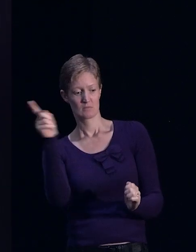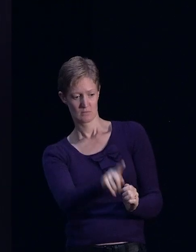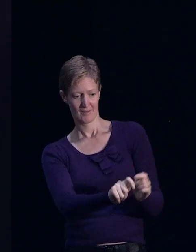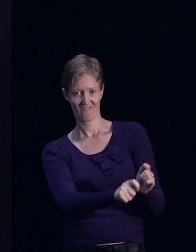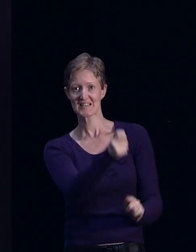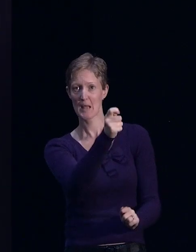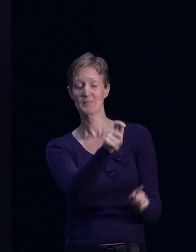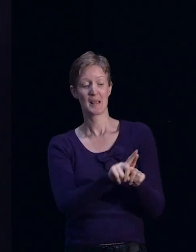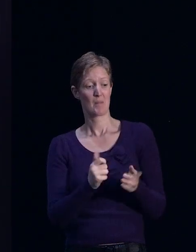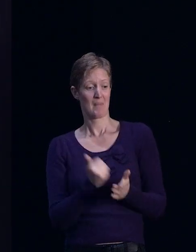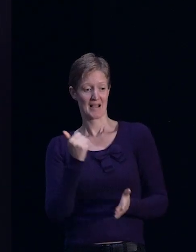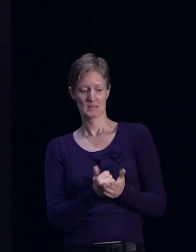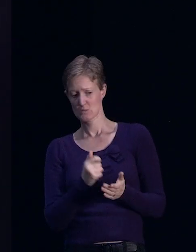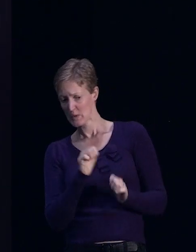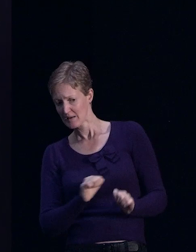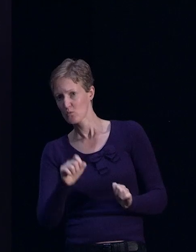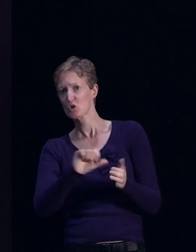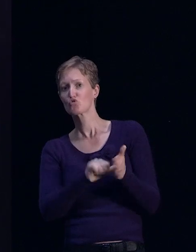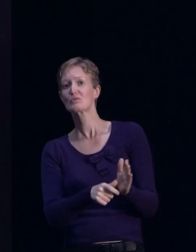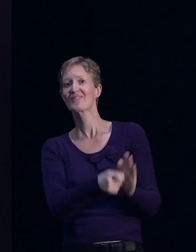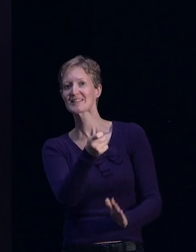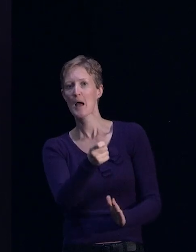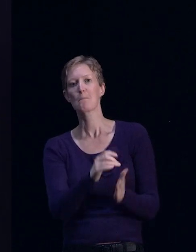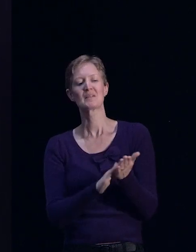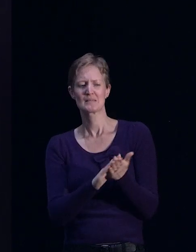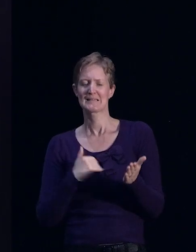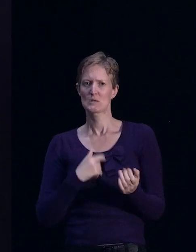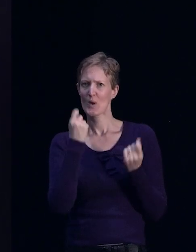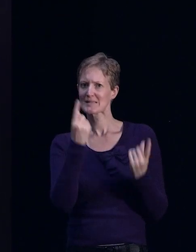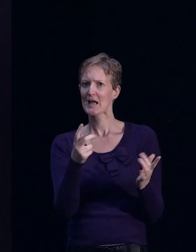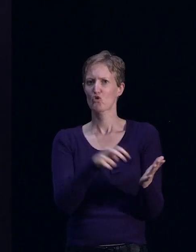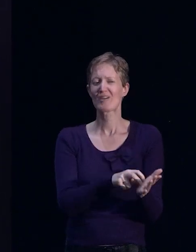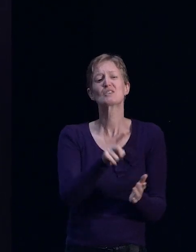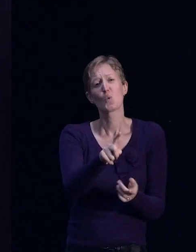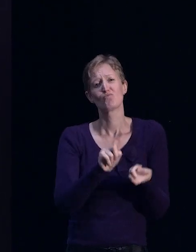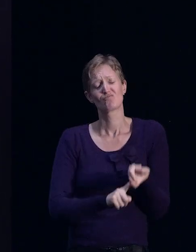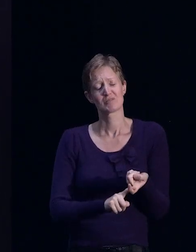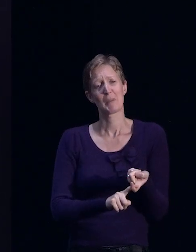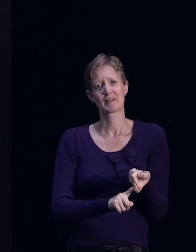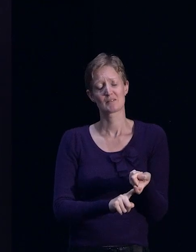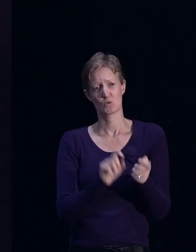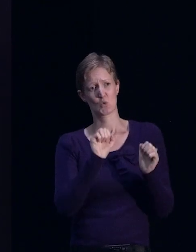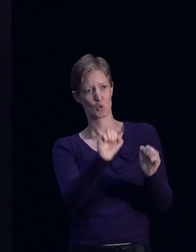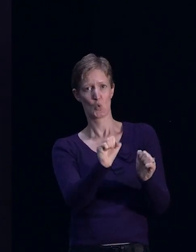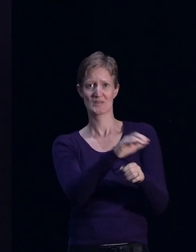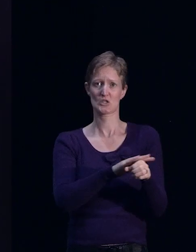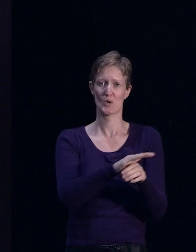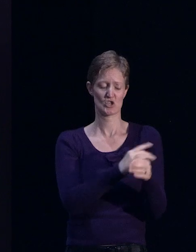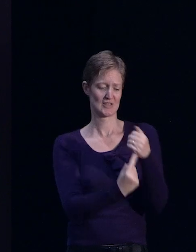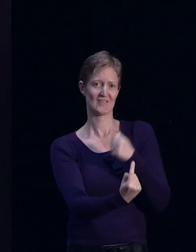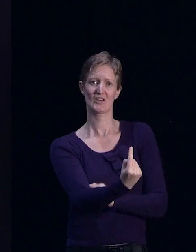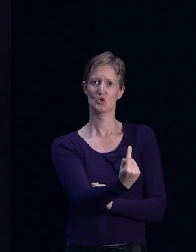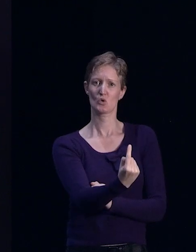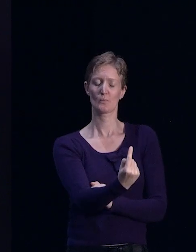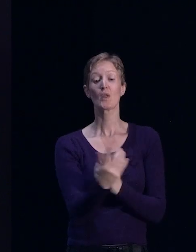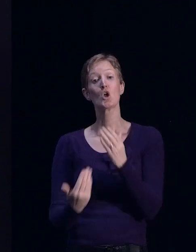as is the bank. So the short answer to that is we are assessing things on an individual basis. For new properties,